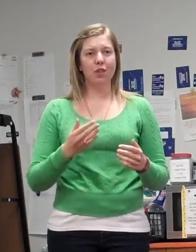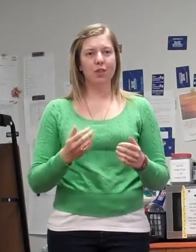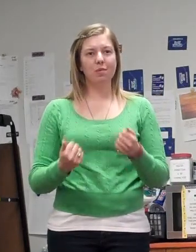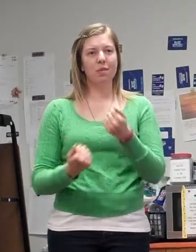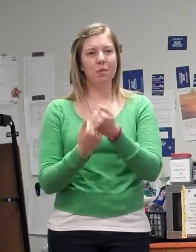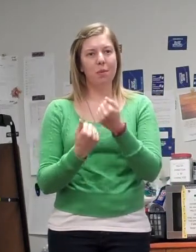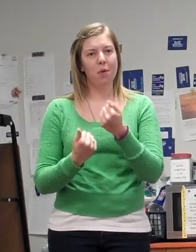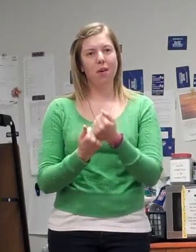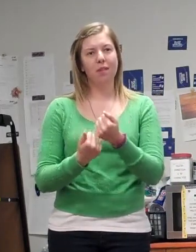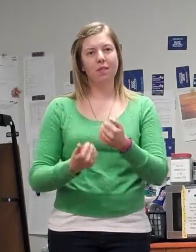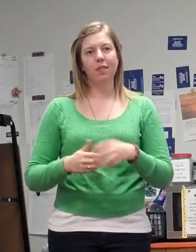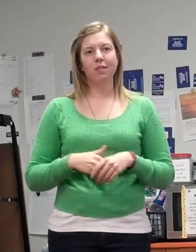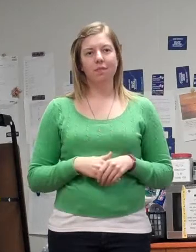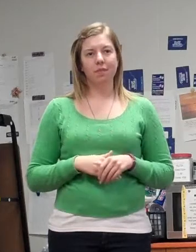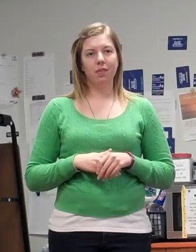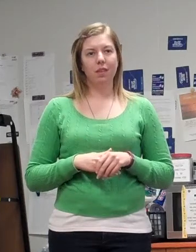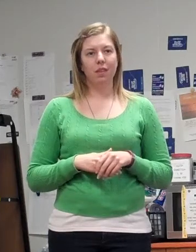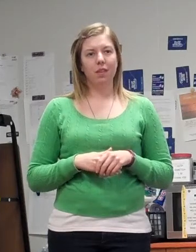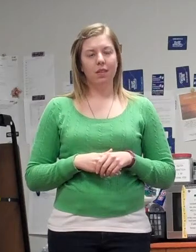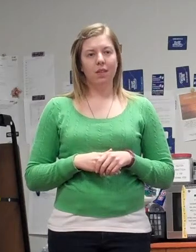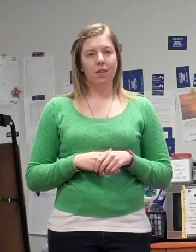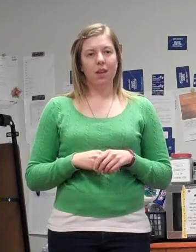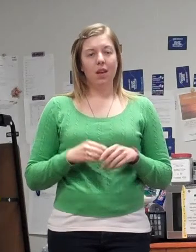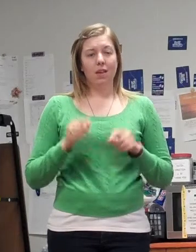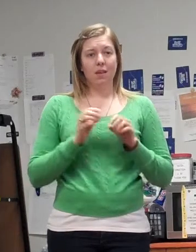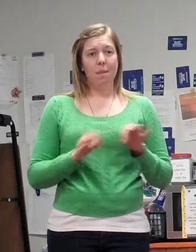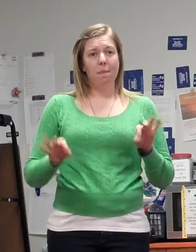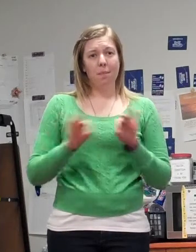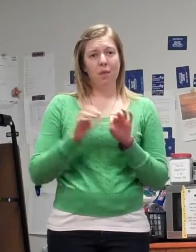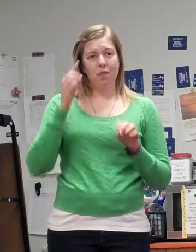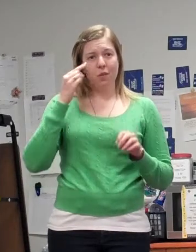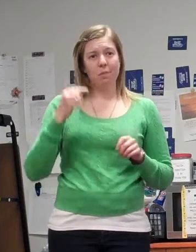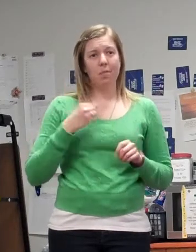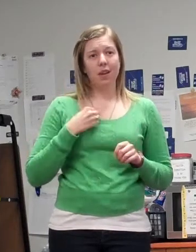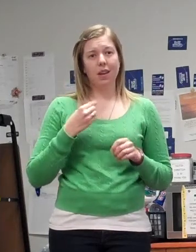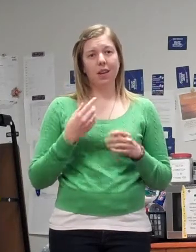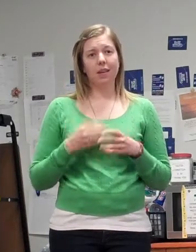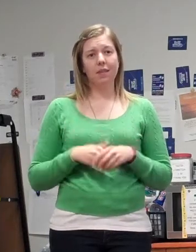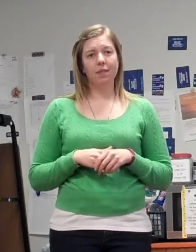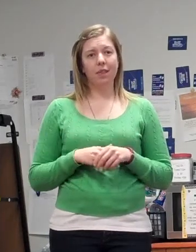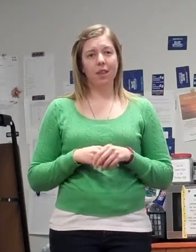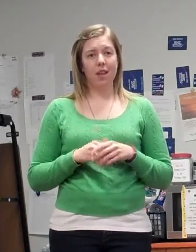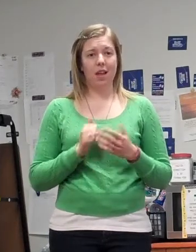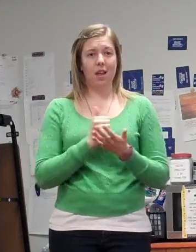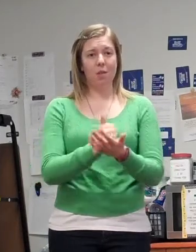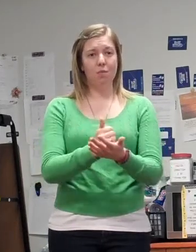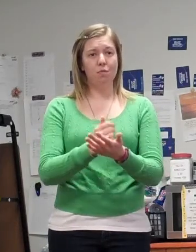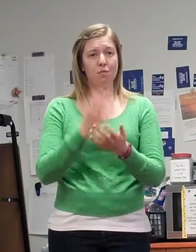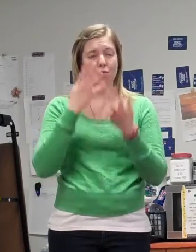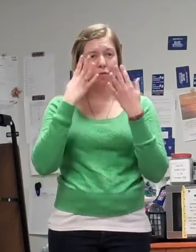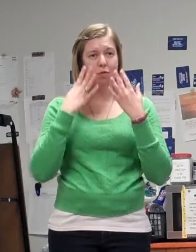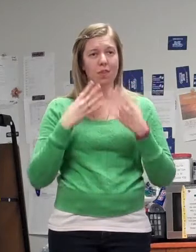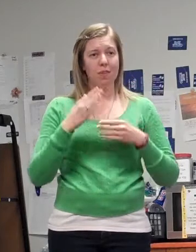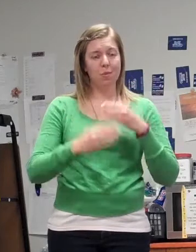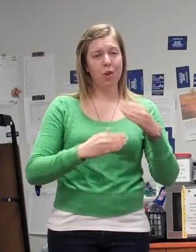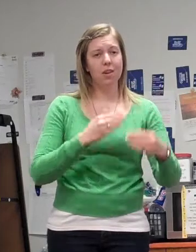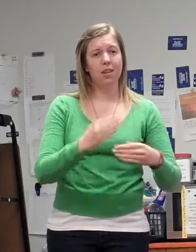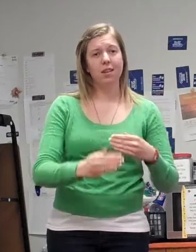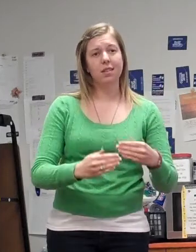felt like I can make a difference. To help somebody, whether it's through the grieving process, finding out